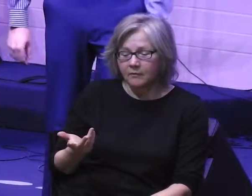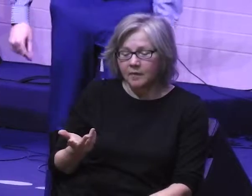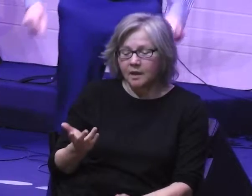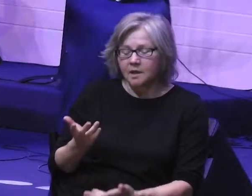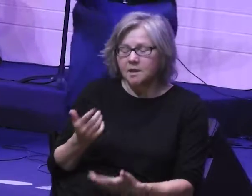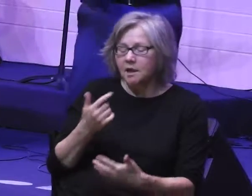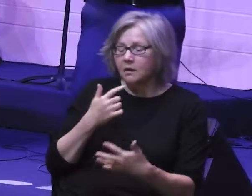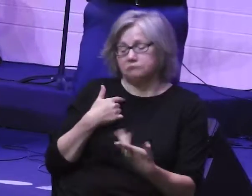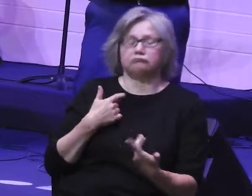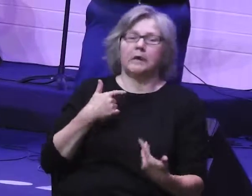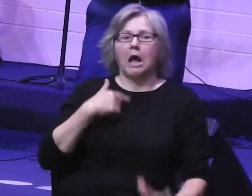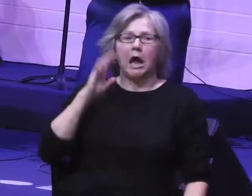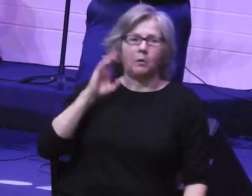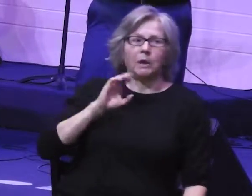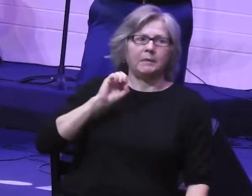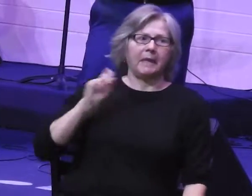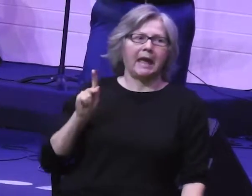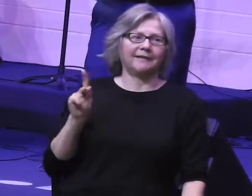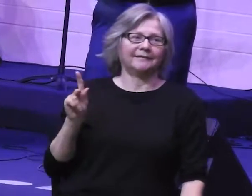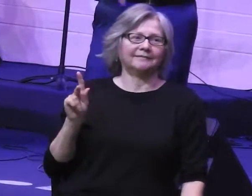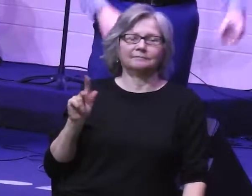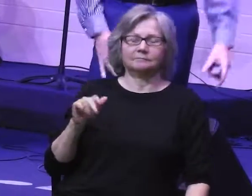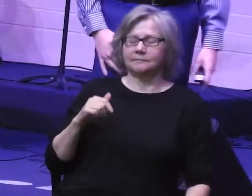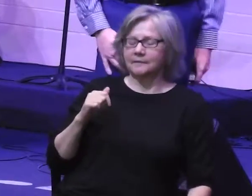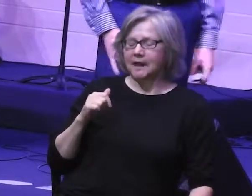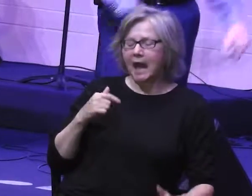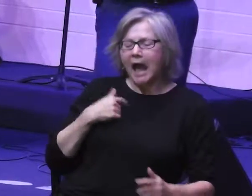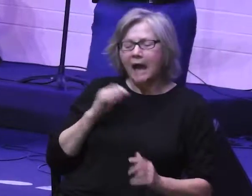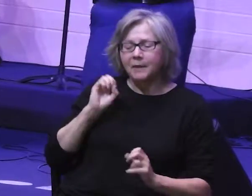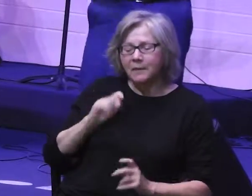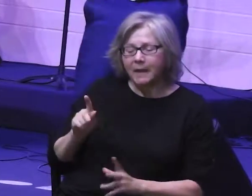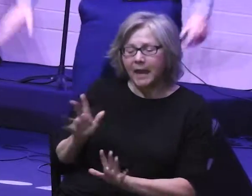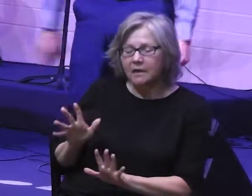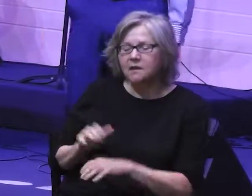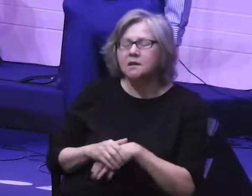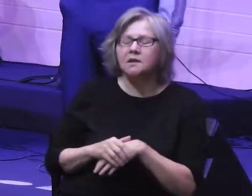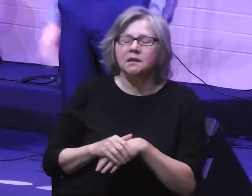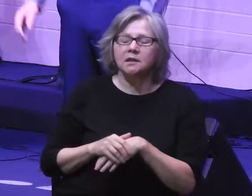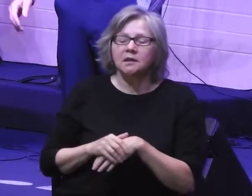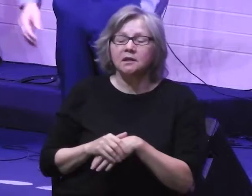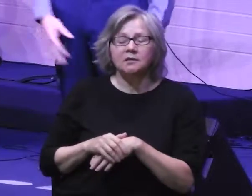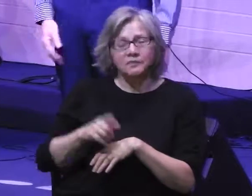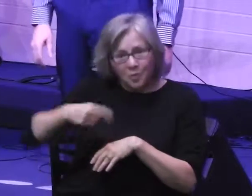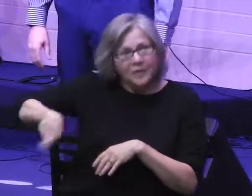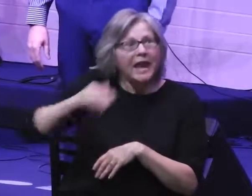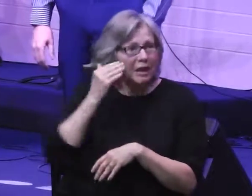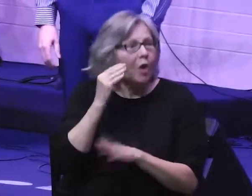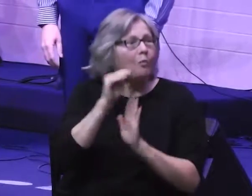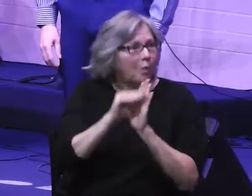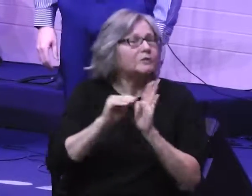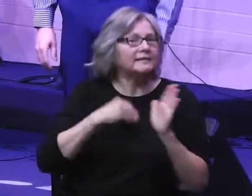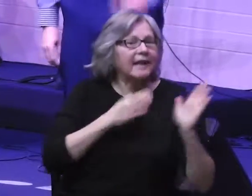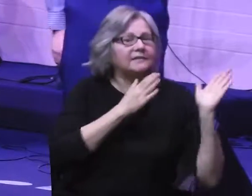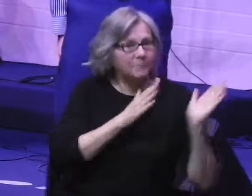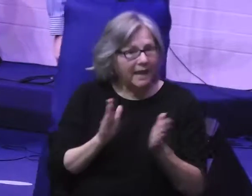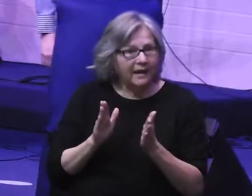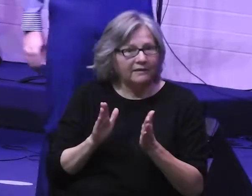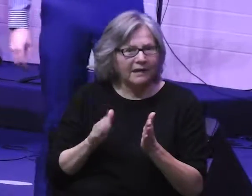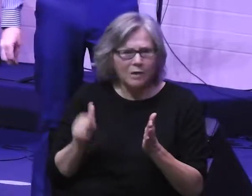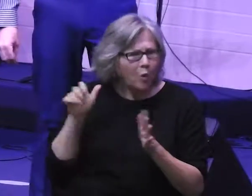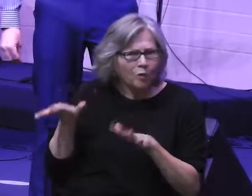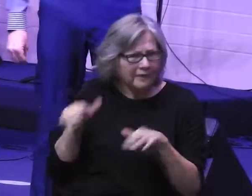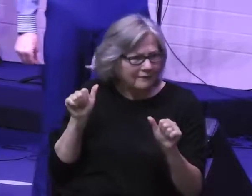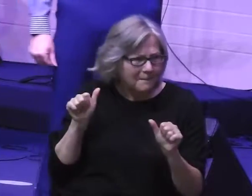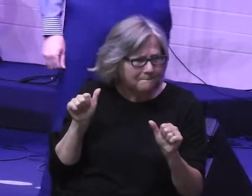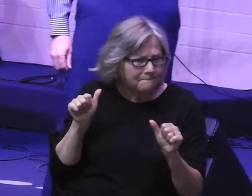Arnold Schwarzenegger, right? I'll be back. He says, look, you know, wait here. I'm coming back. So, they know Moses hasn't planned on